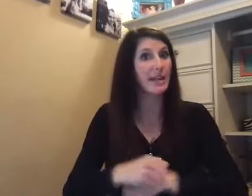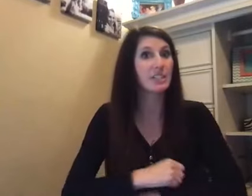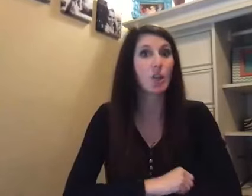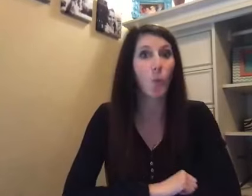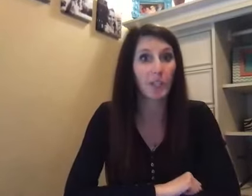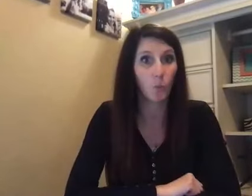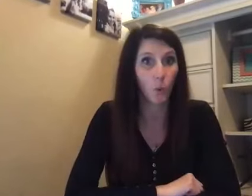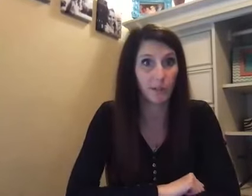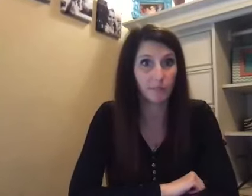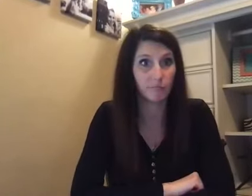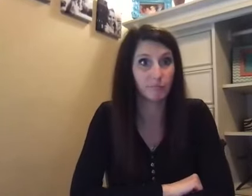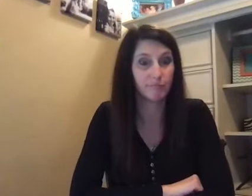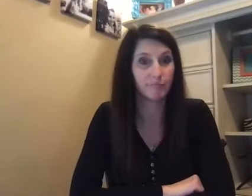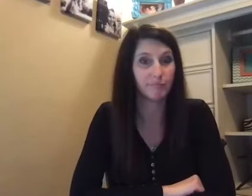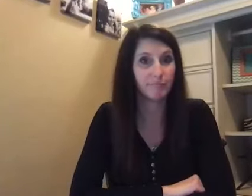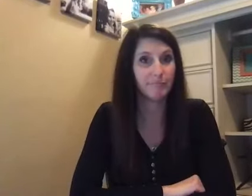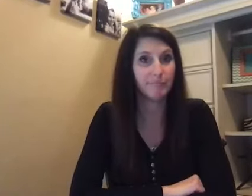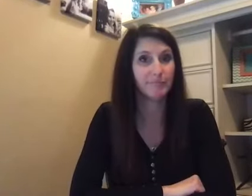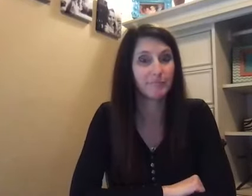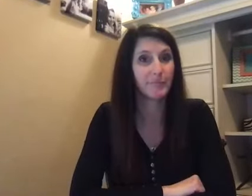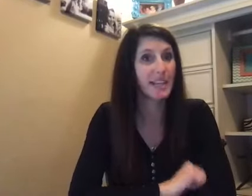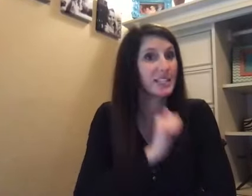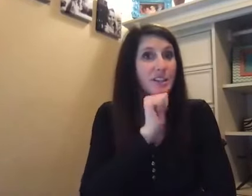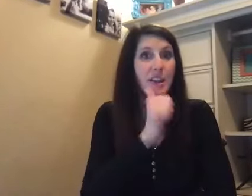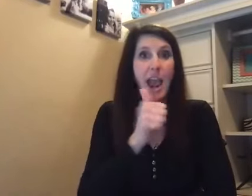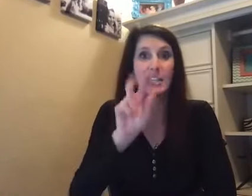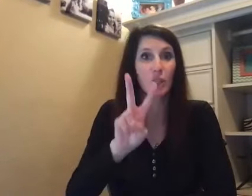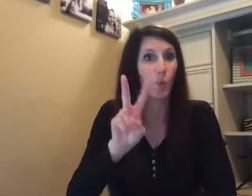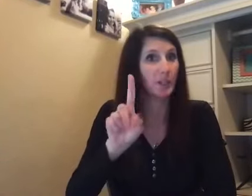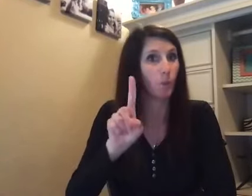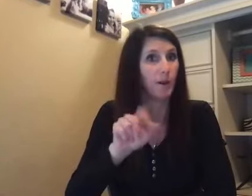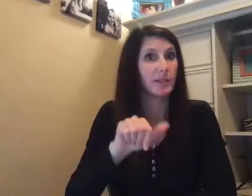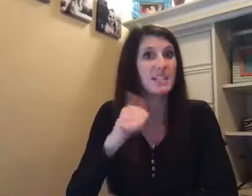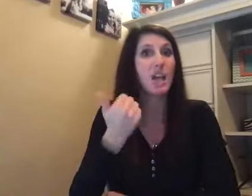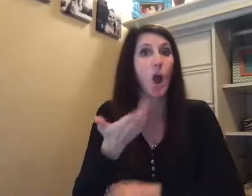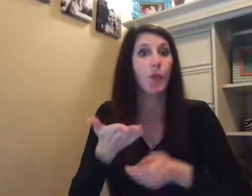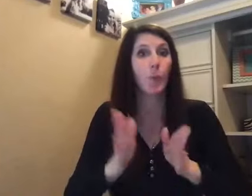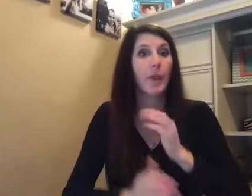21? It's not 21. It's the other way.